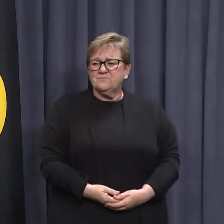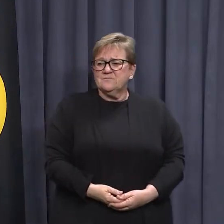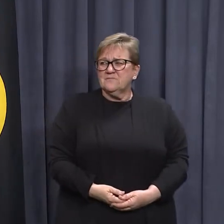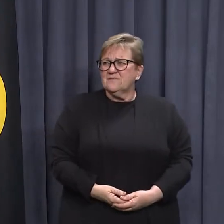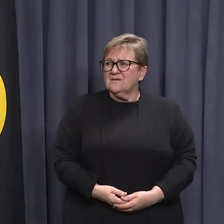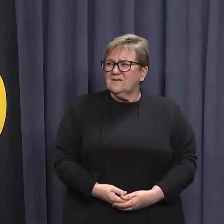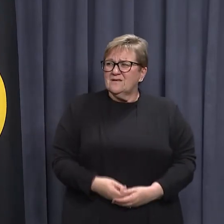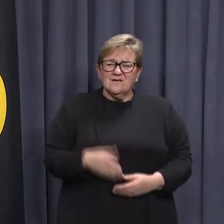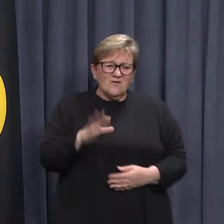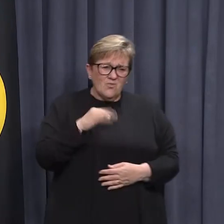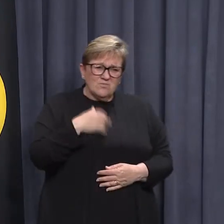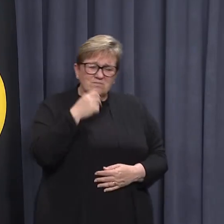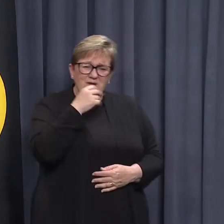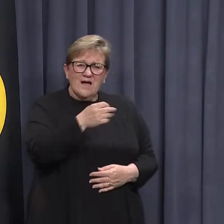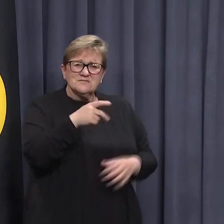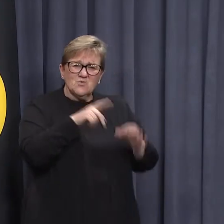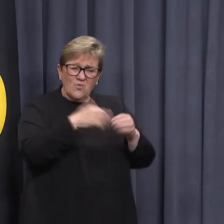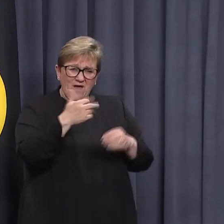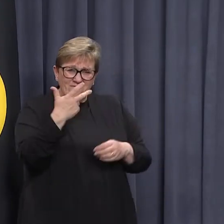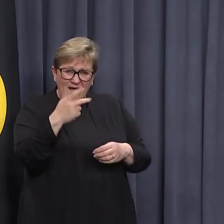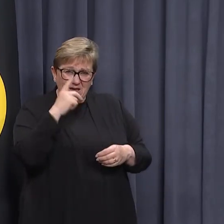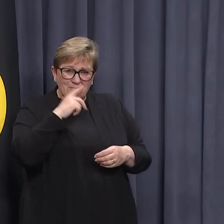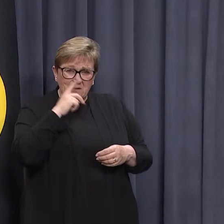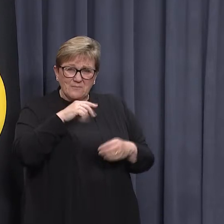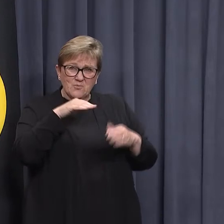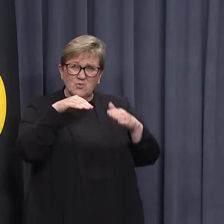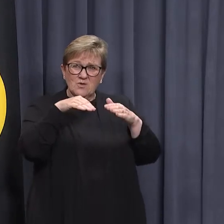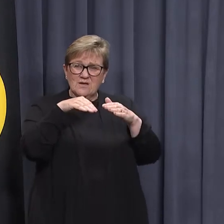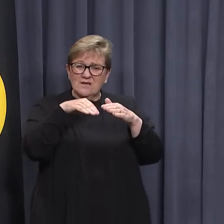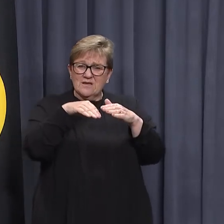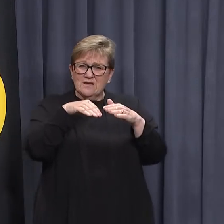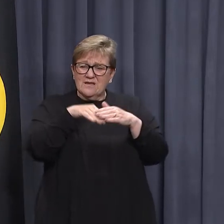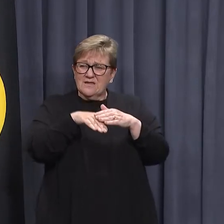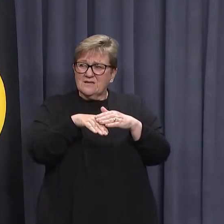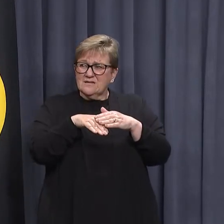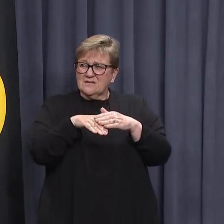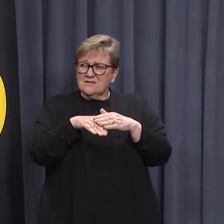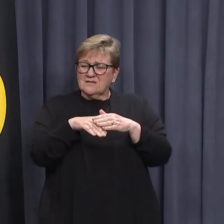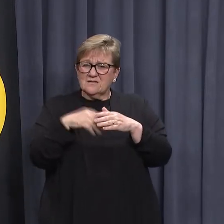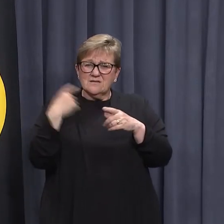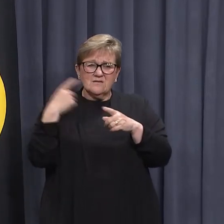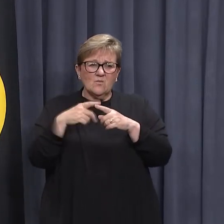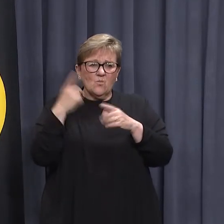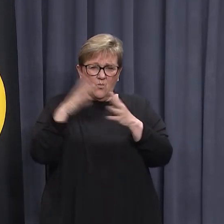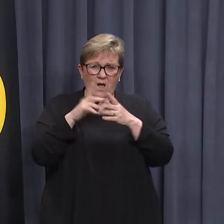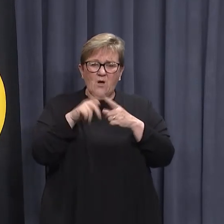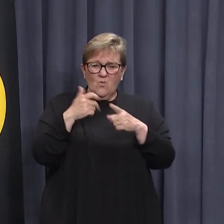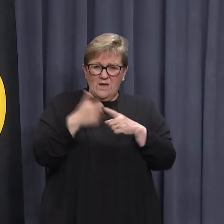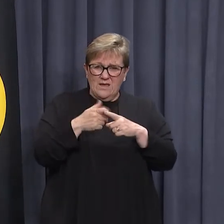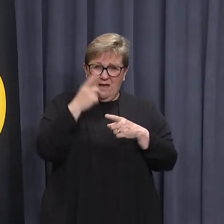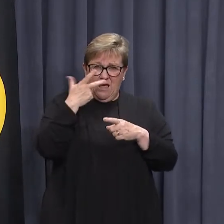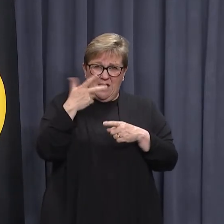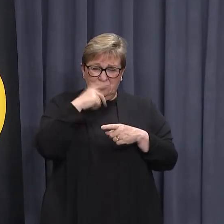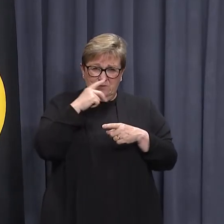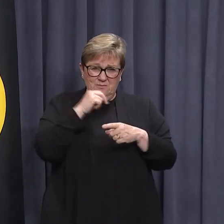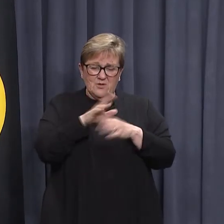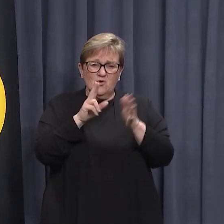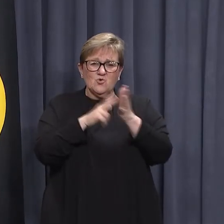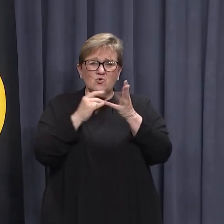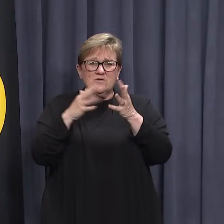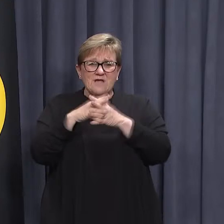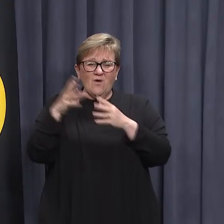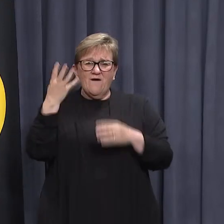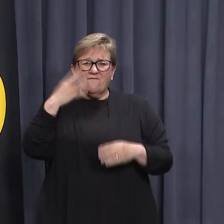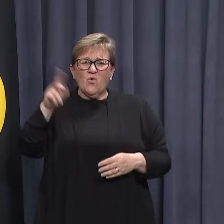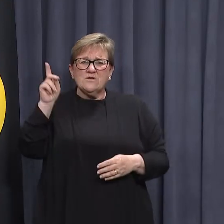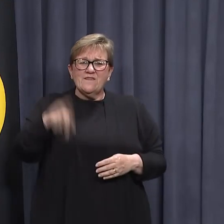we've had, what, eight cases in the course of the last week or so. New South Wales is having